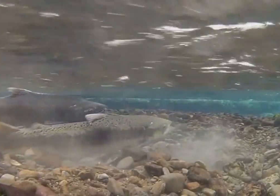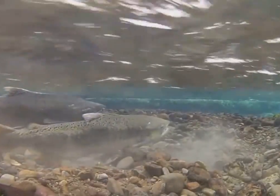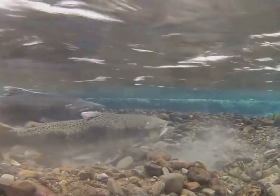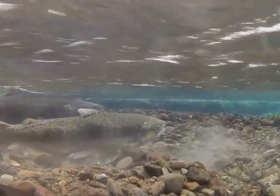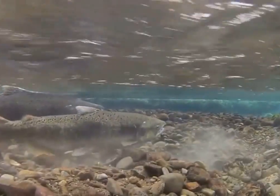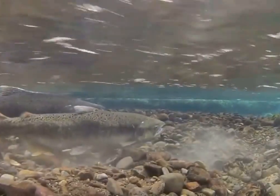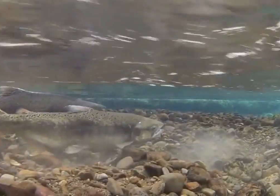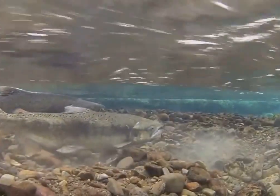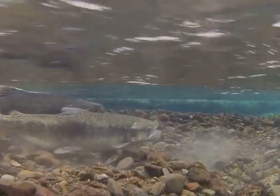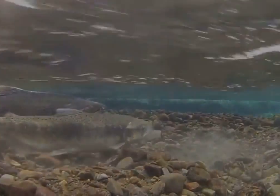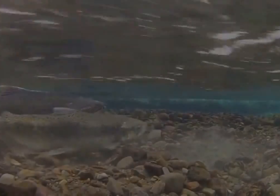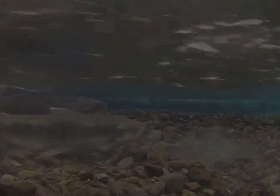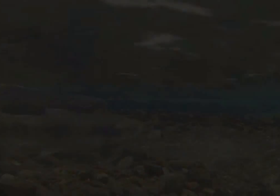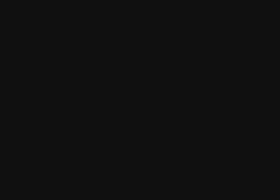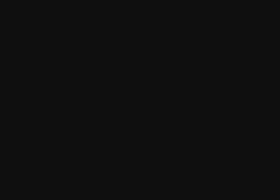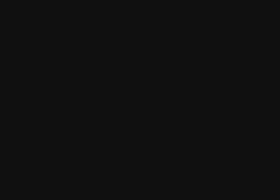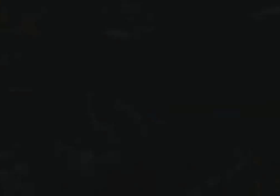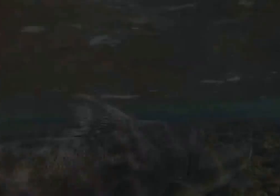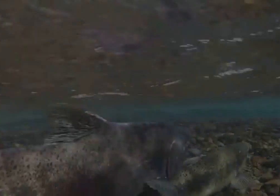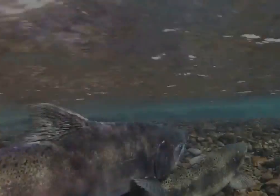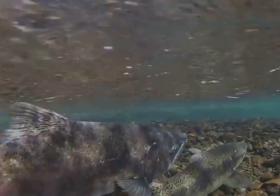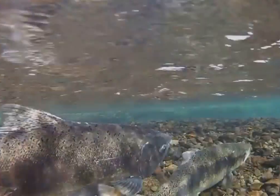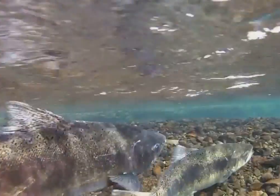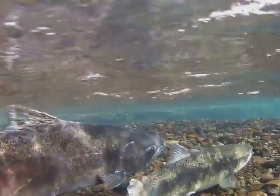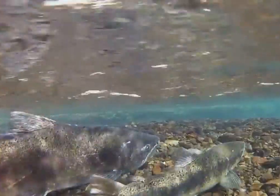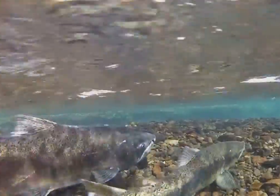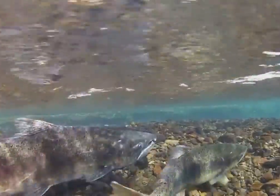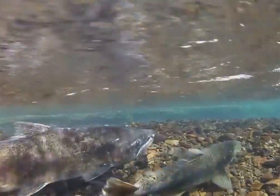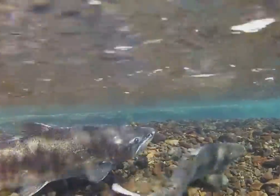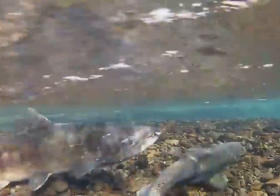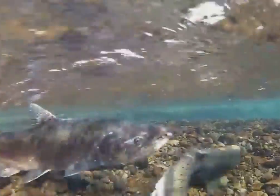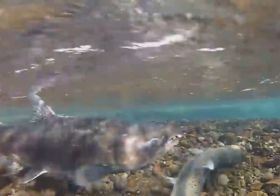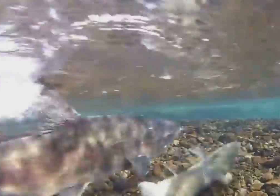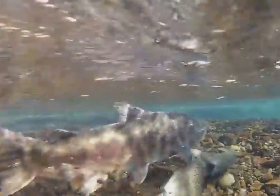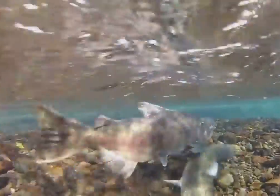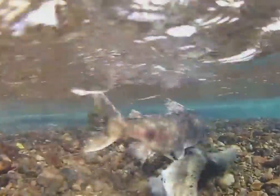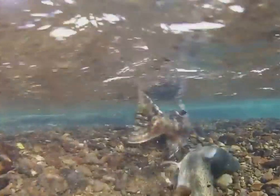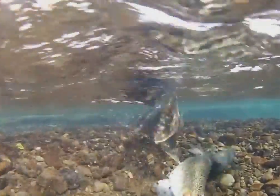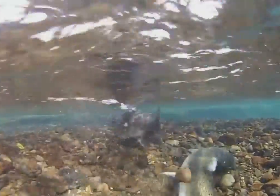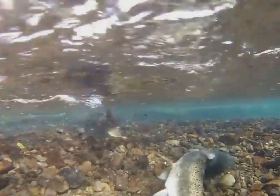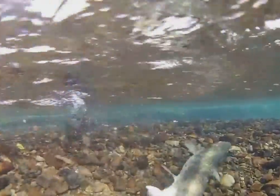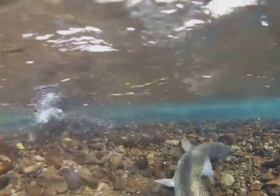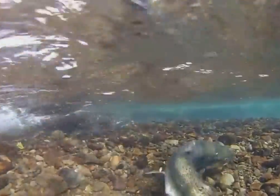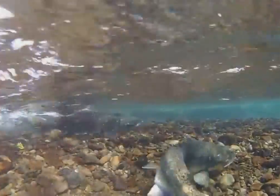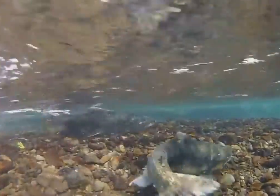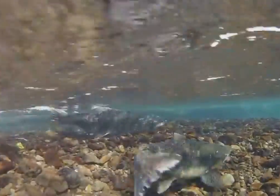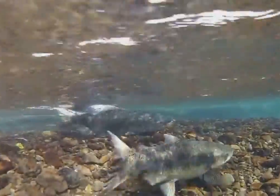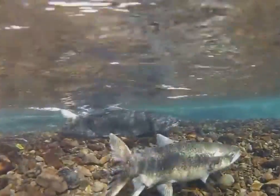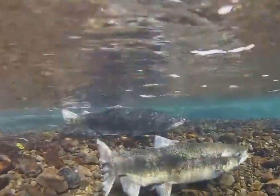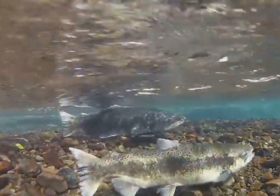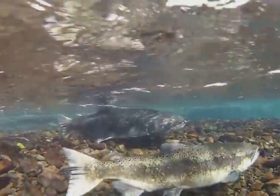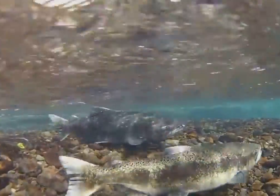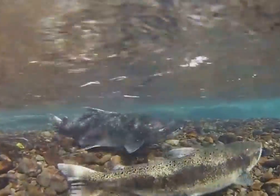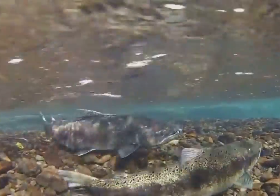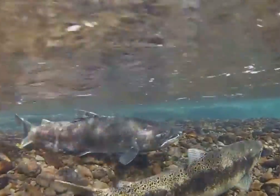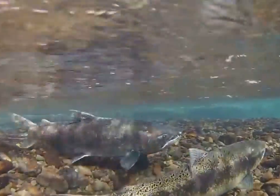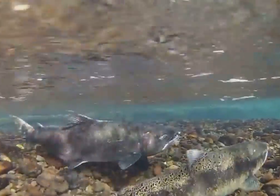where they must transform internally again, so they can live completely immersed within freshwater